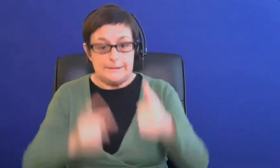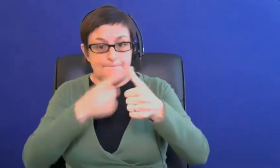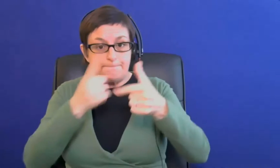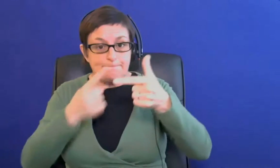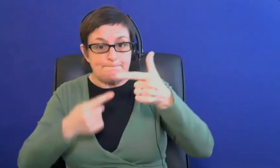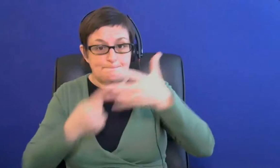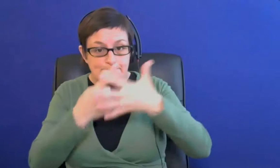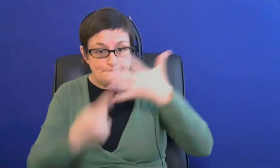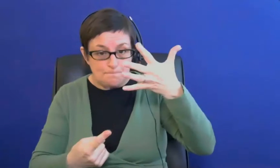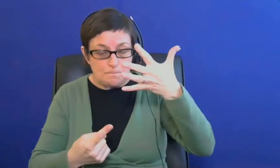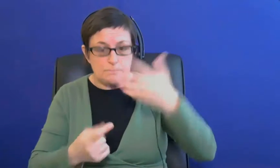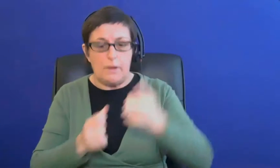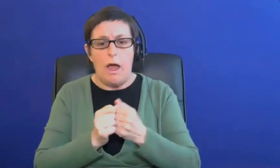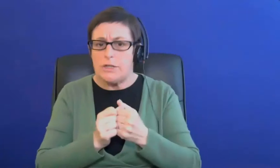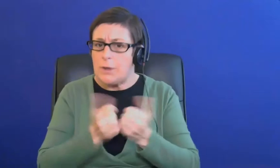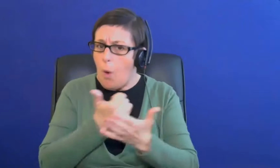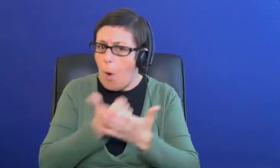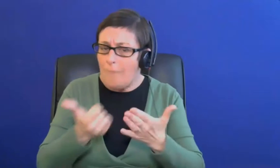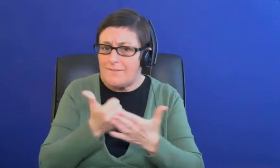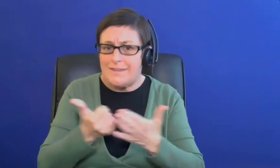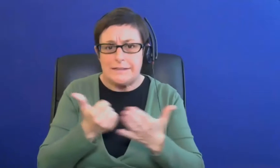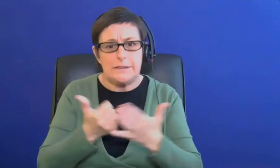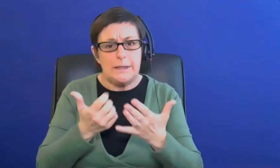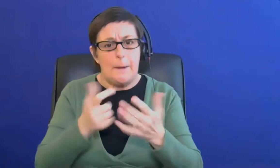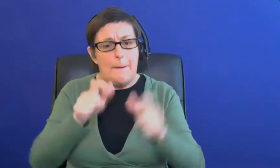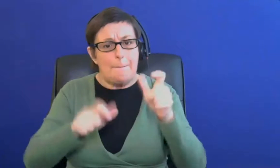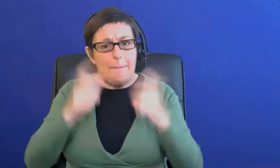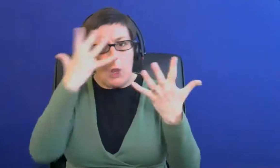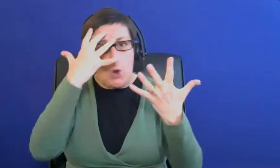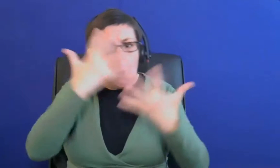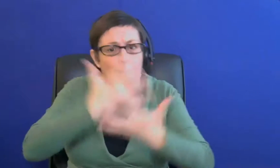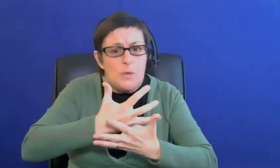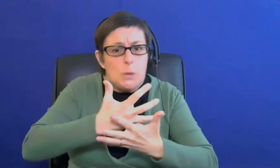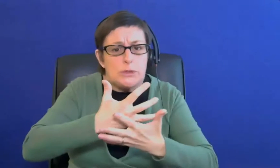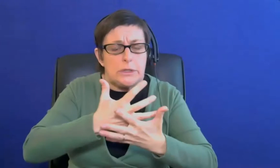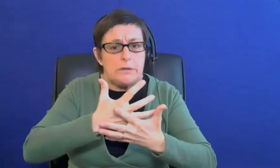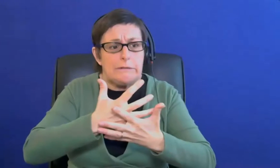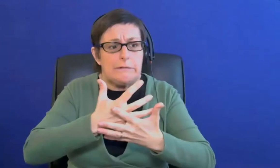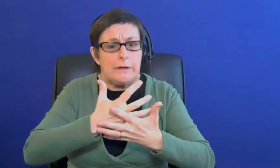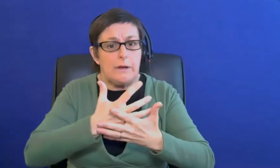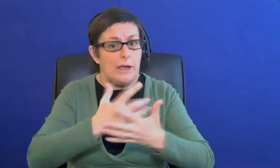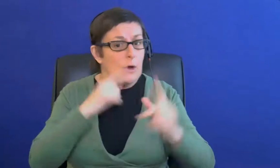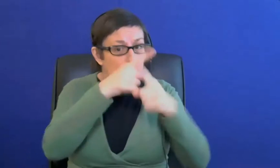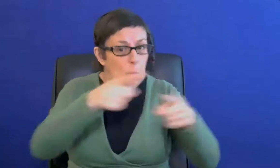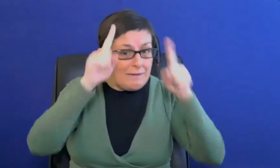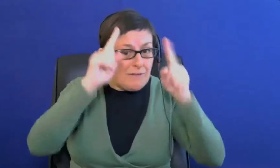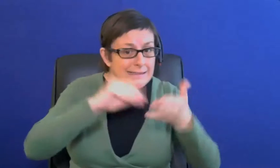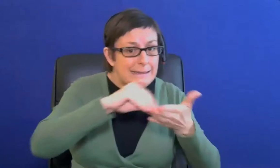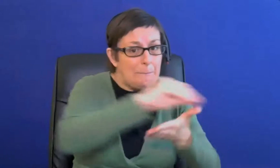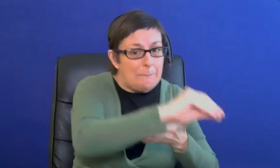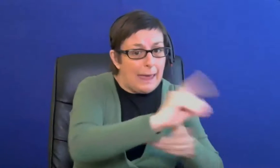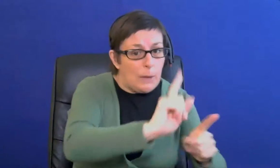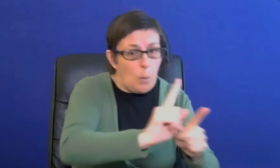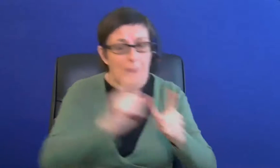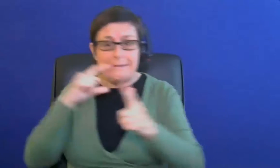think quite often there is a confusion between which universities can provide them what dsa can provide so perhaps we can provide some clarification